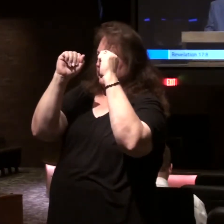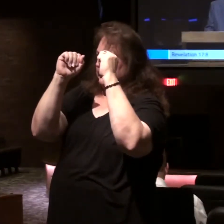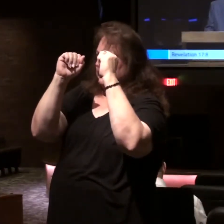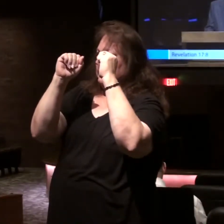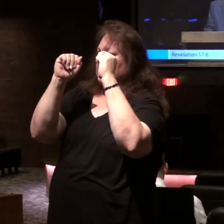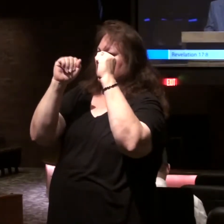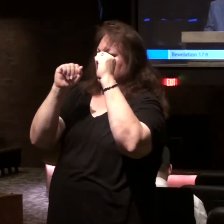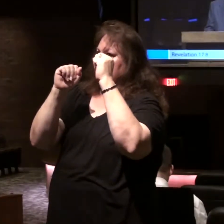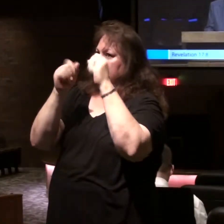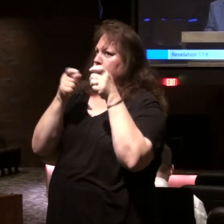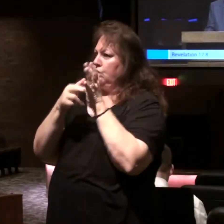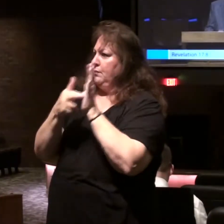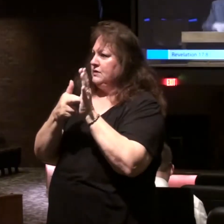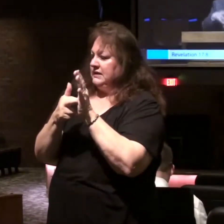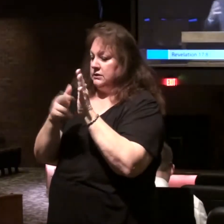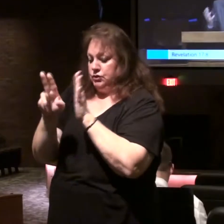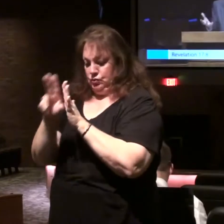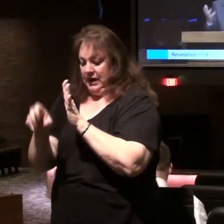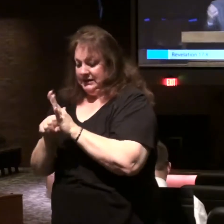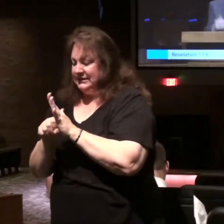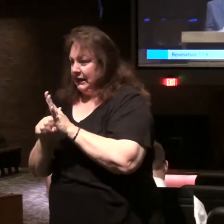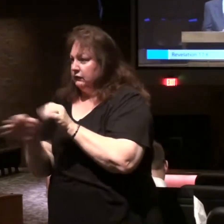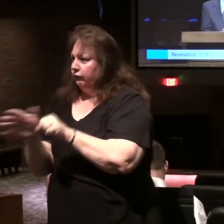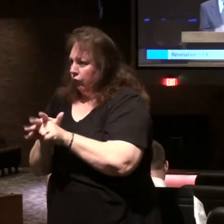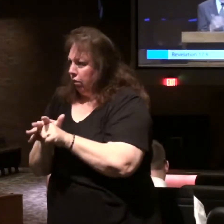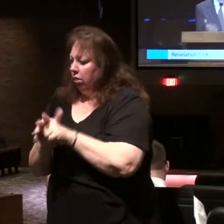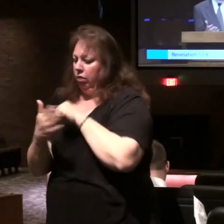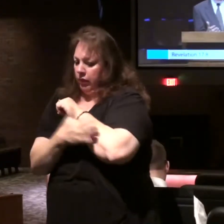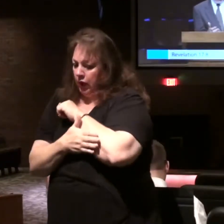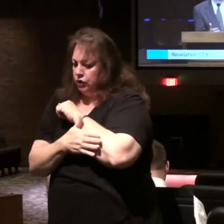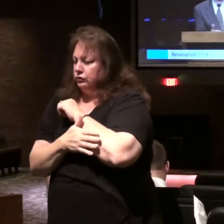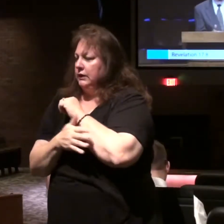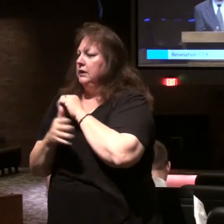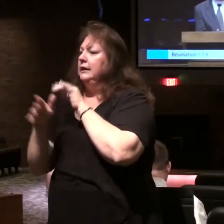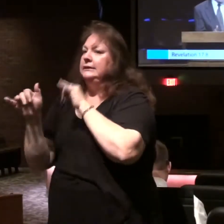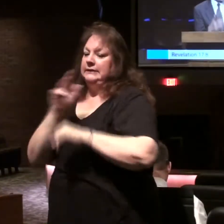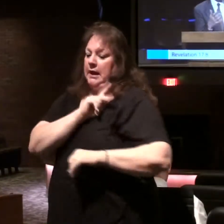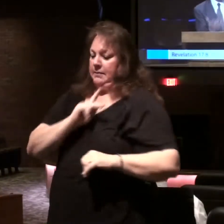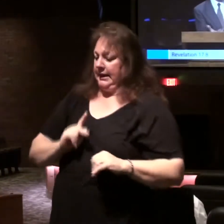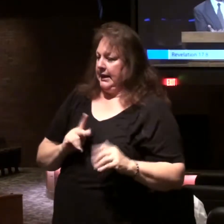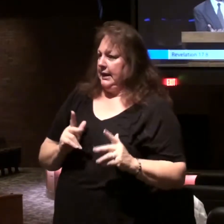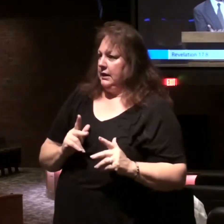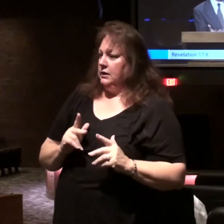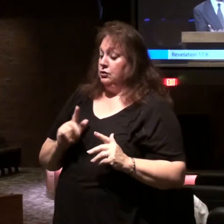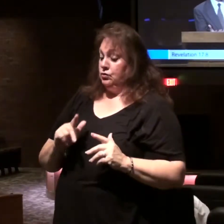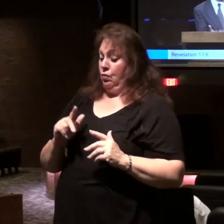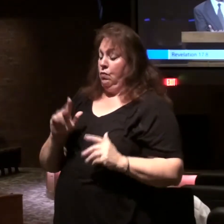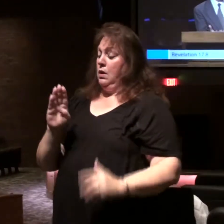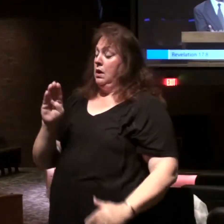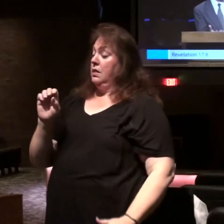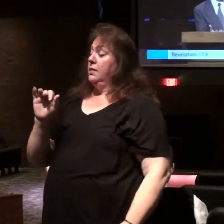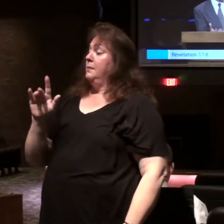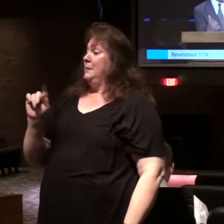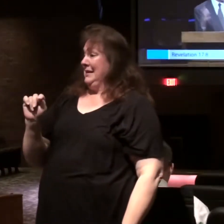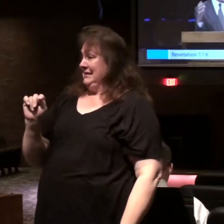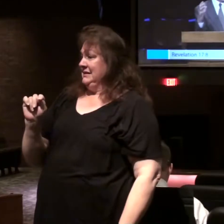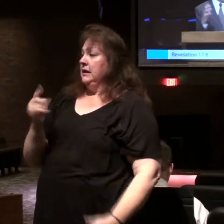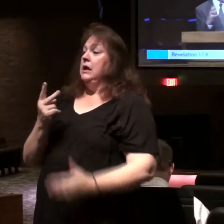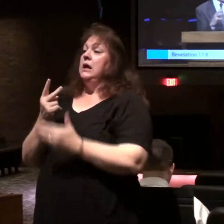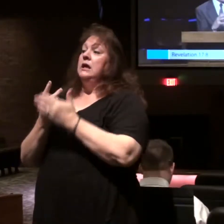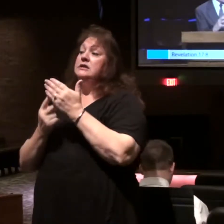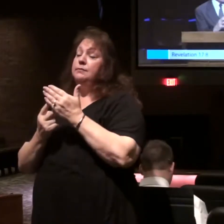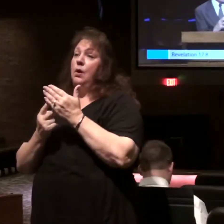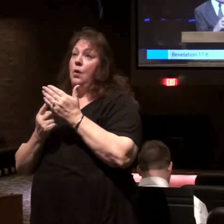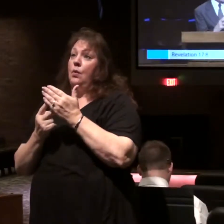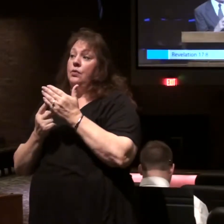that he rules over. The president over country and so on. So this beast is both a